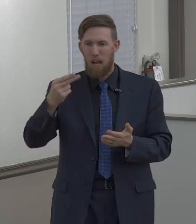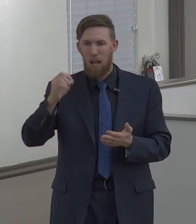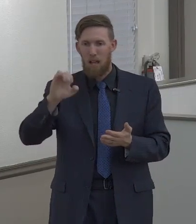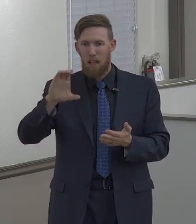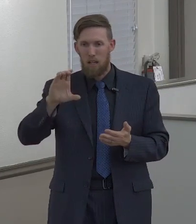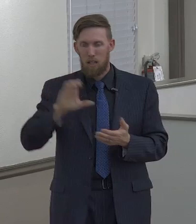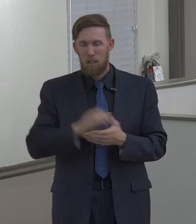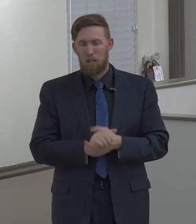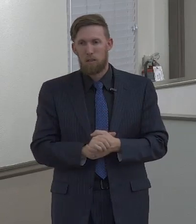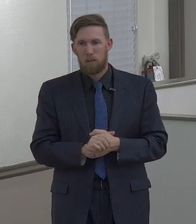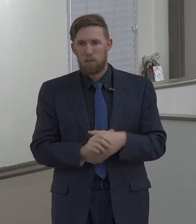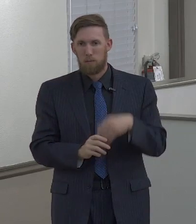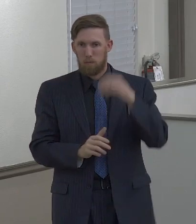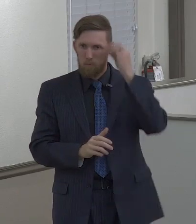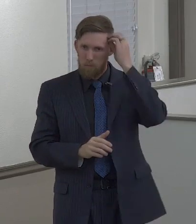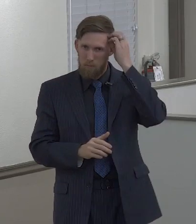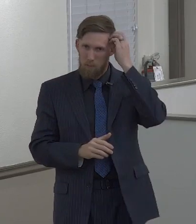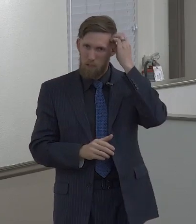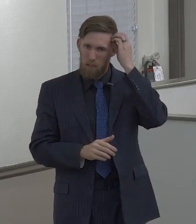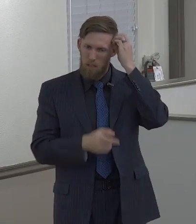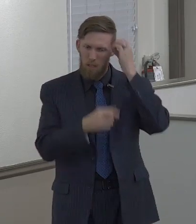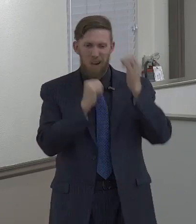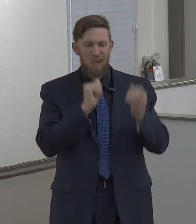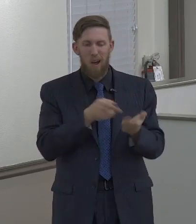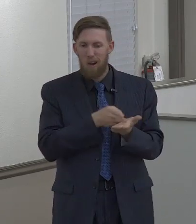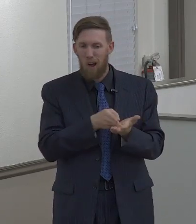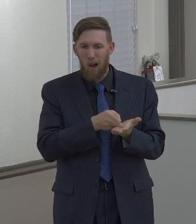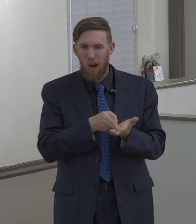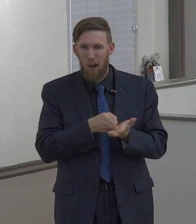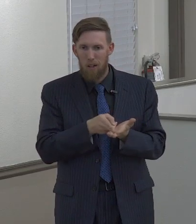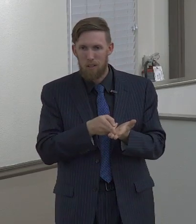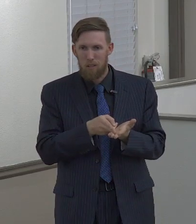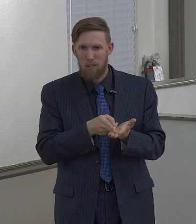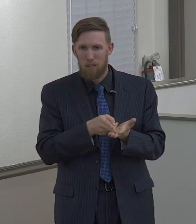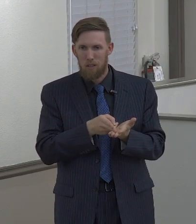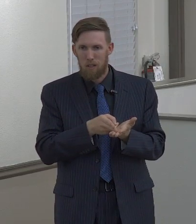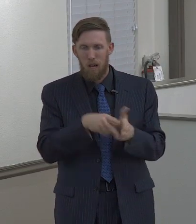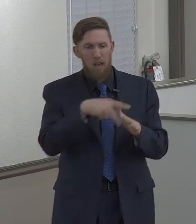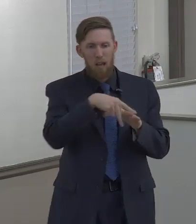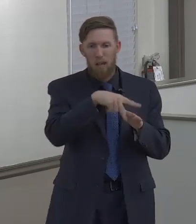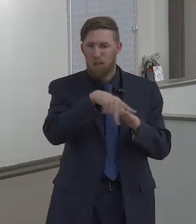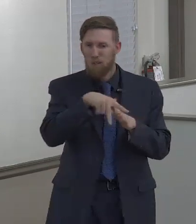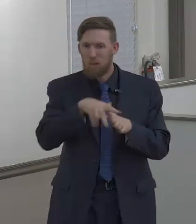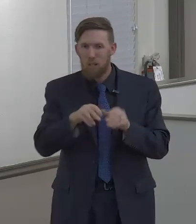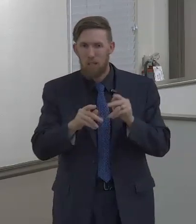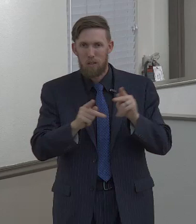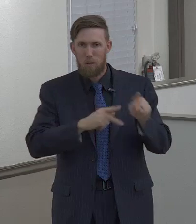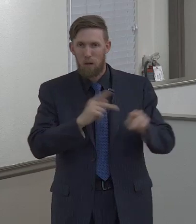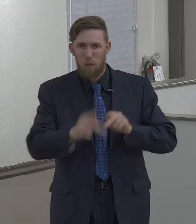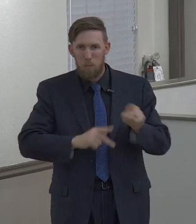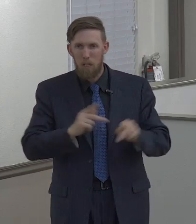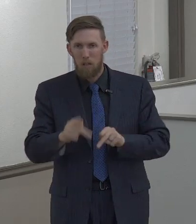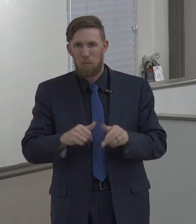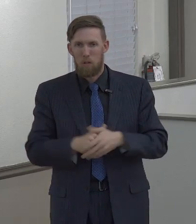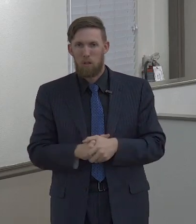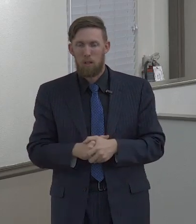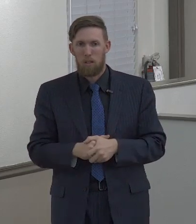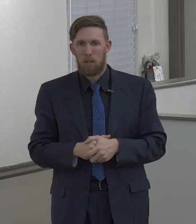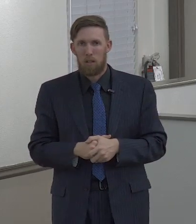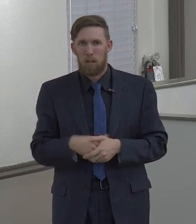don't have good morals. They're dishonest towards people. They're taking advantage of people.